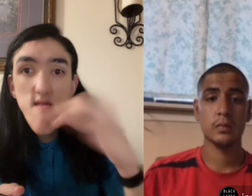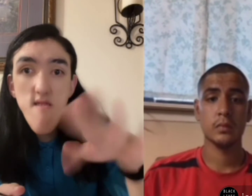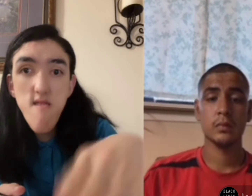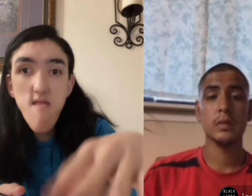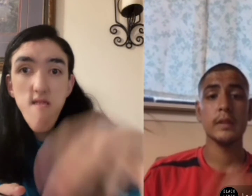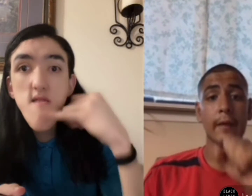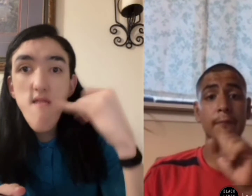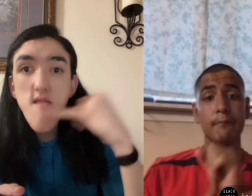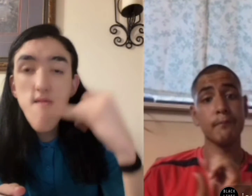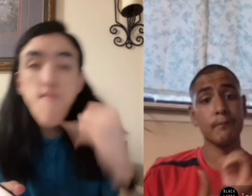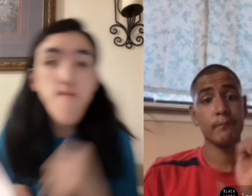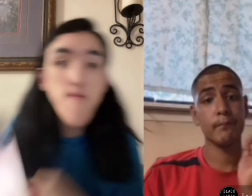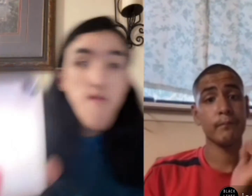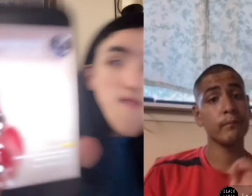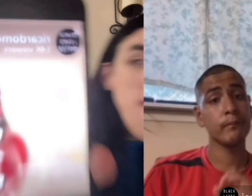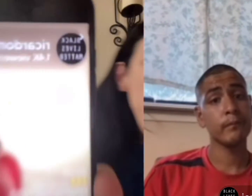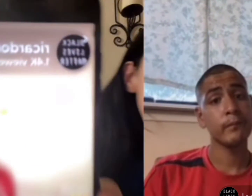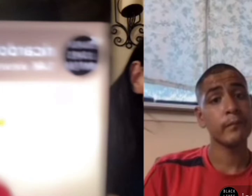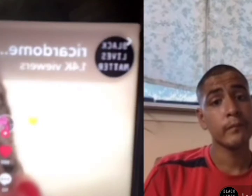Yeah.